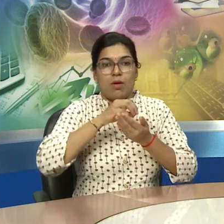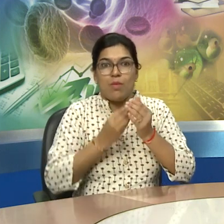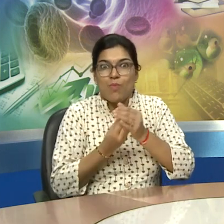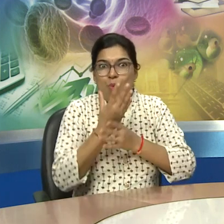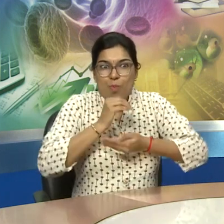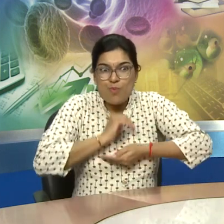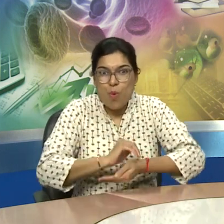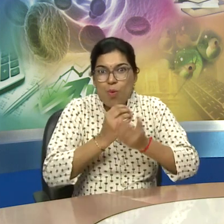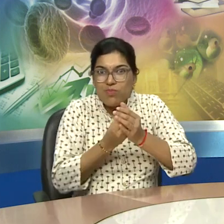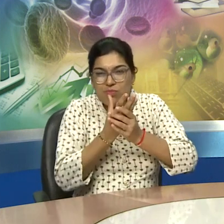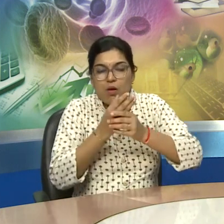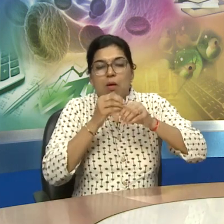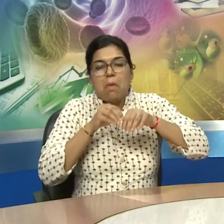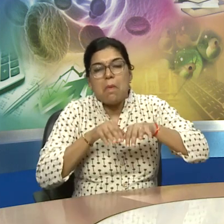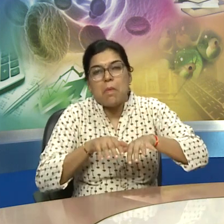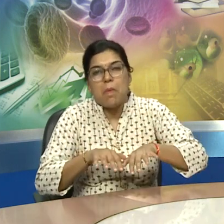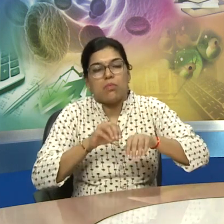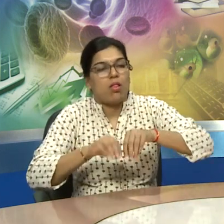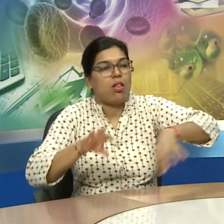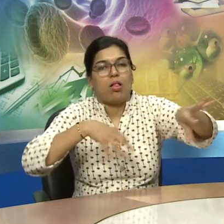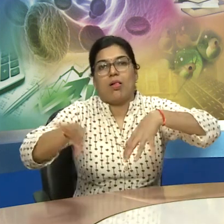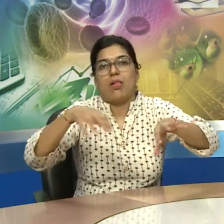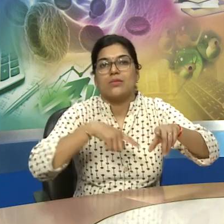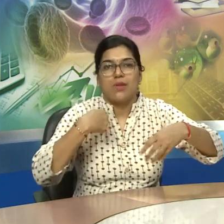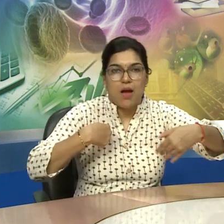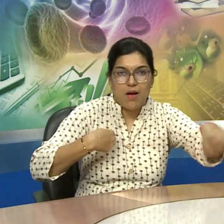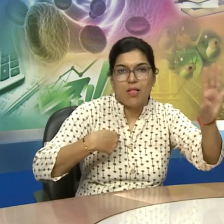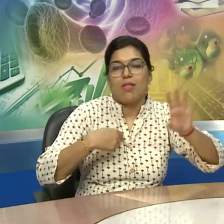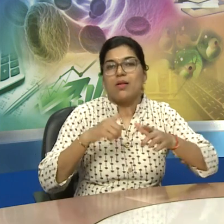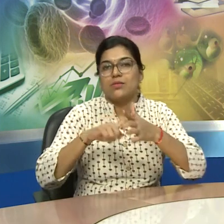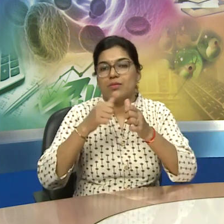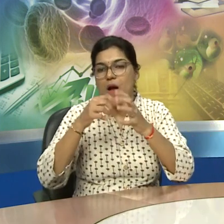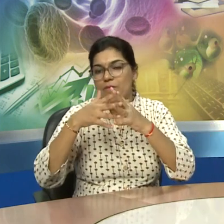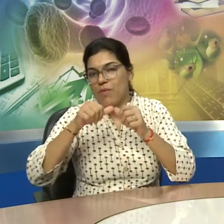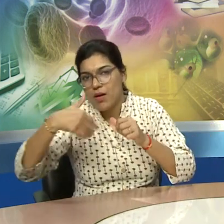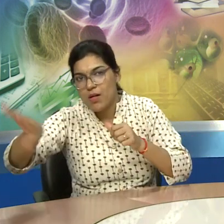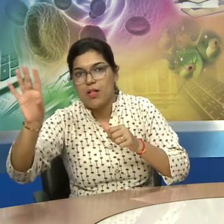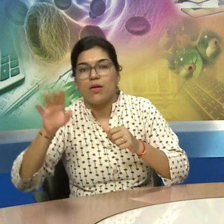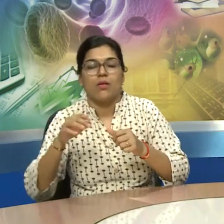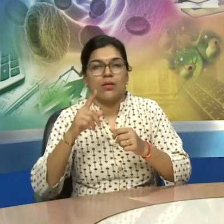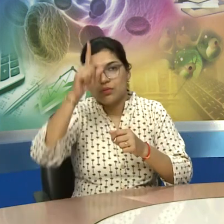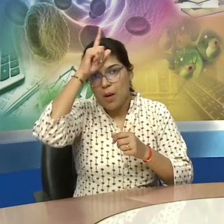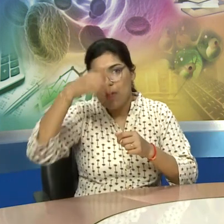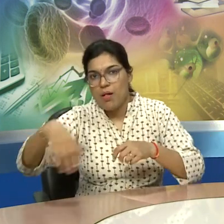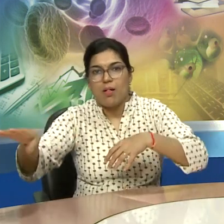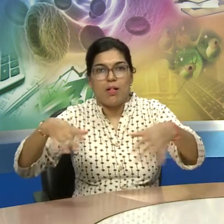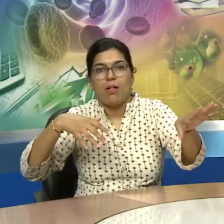because their fossils have been found at all these places and research has been done about